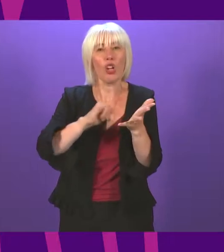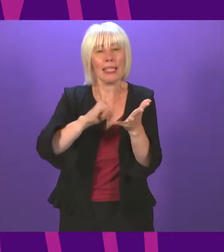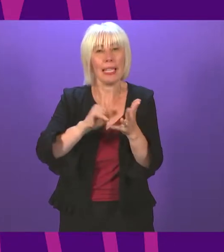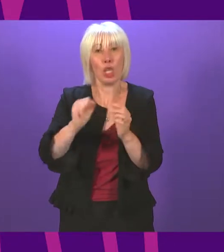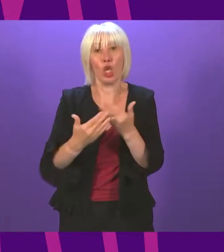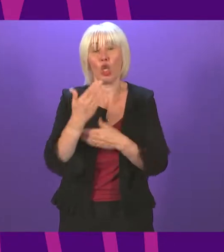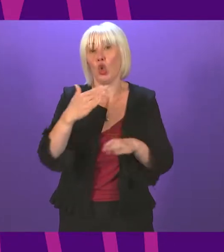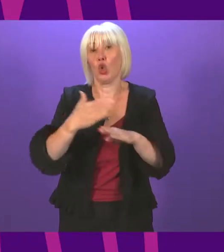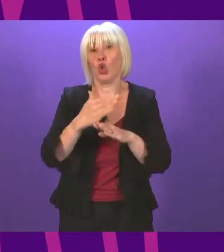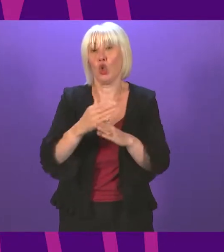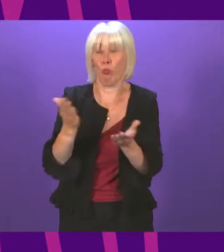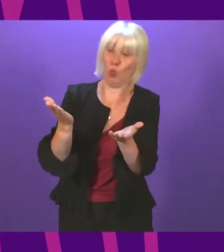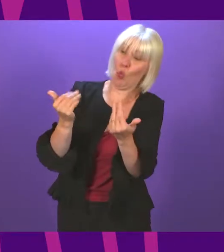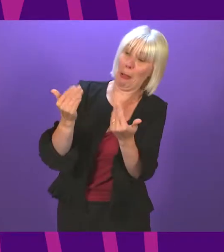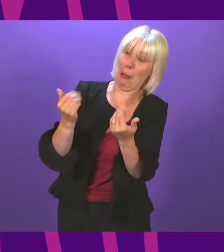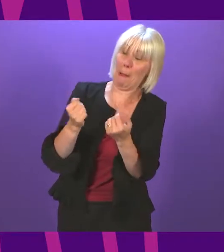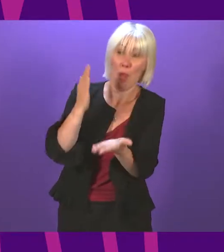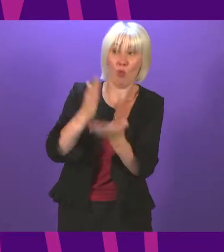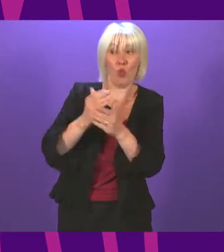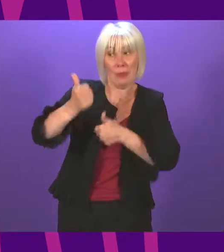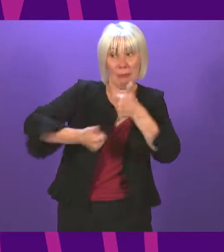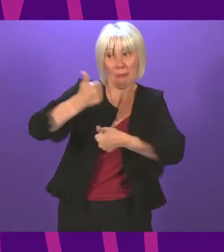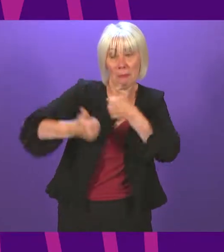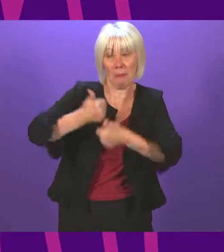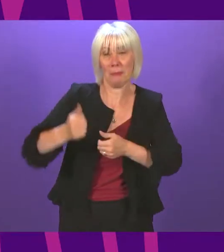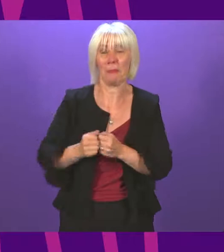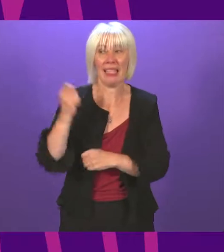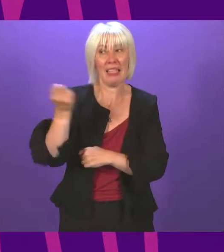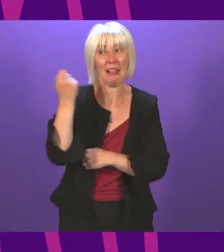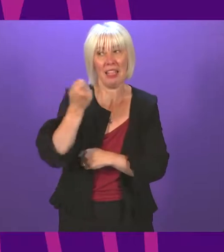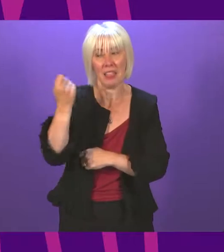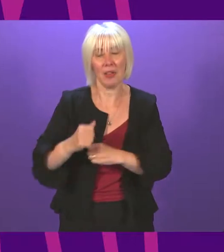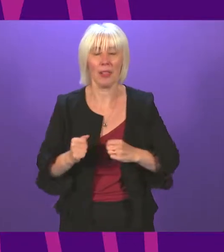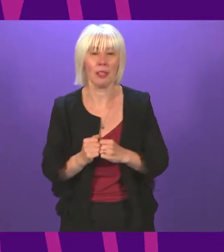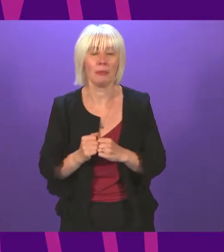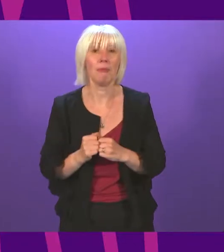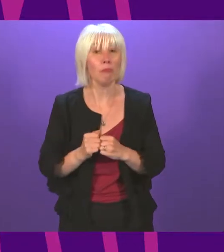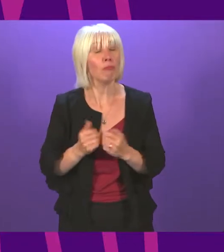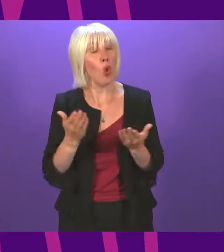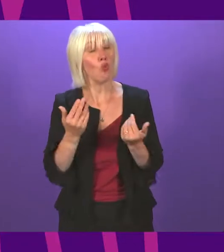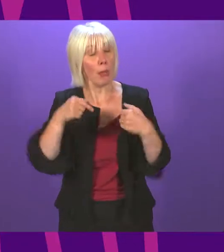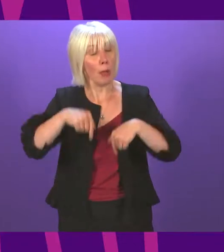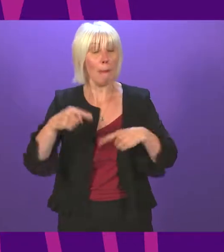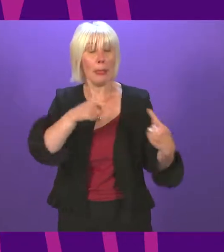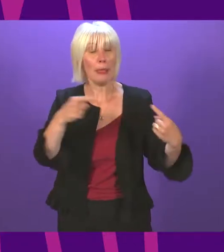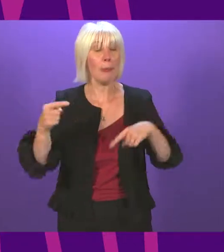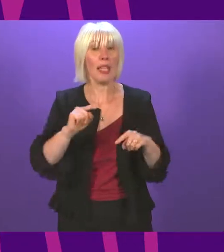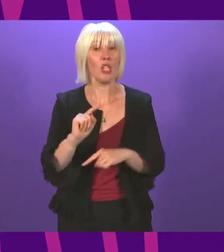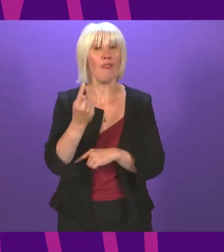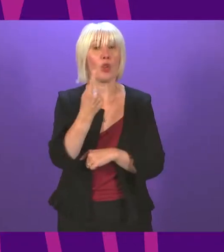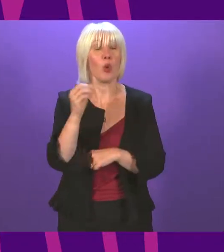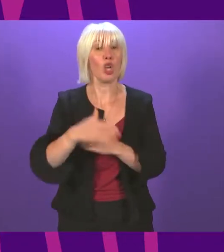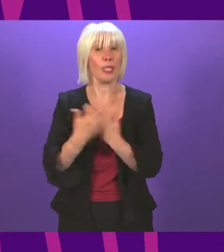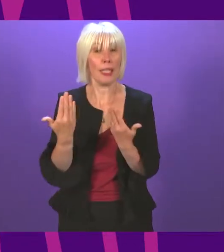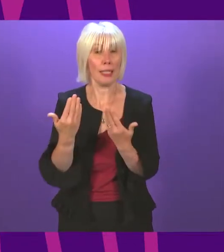jobs? I am sure you will have every success in them. I welcome this debate on the first 100 days of Parliament. While COVID